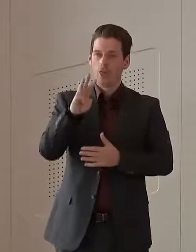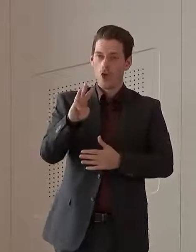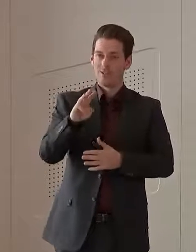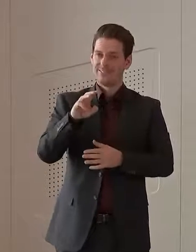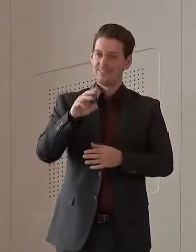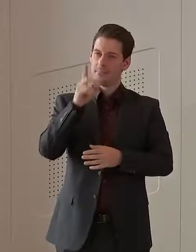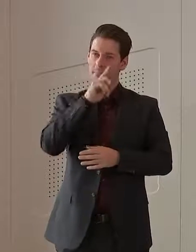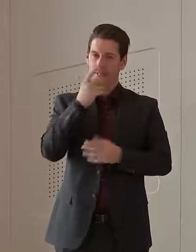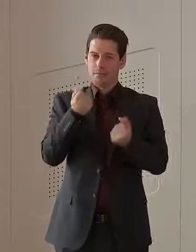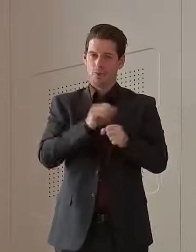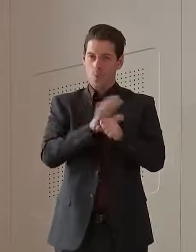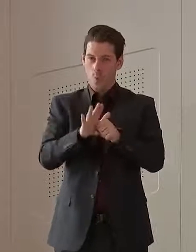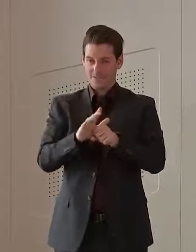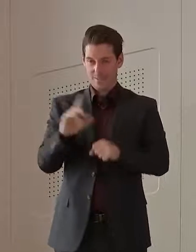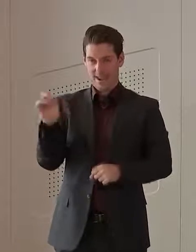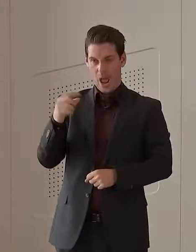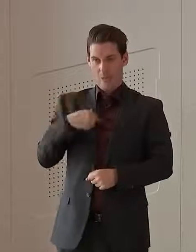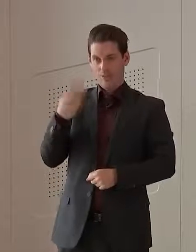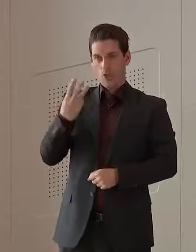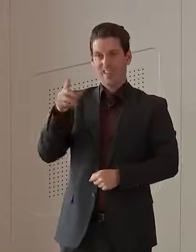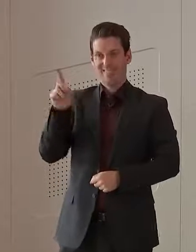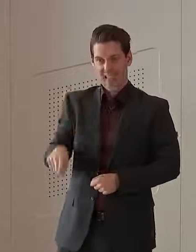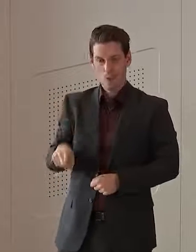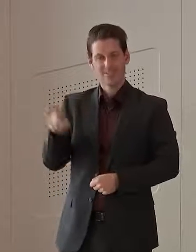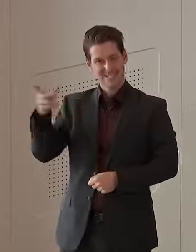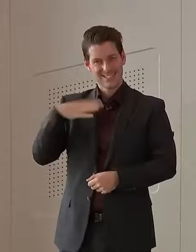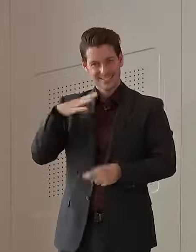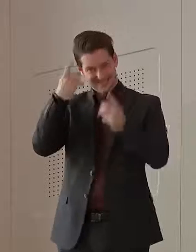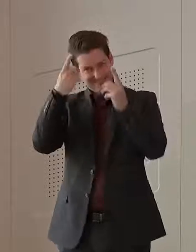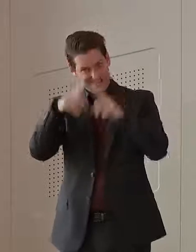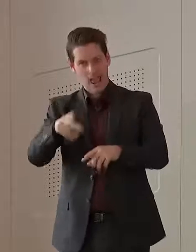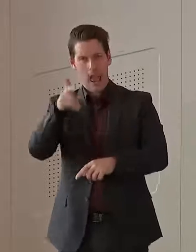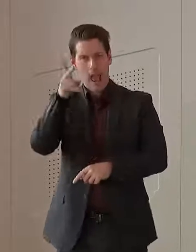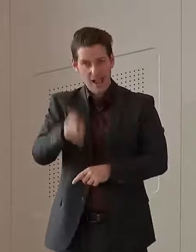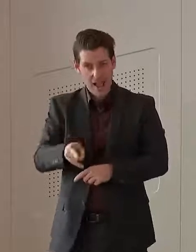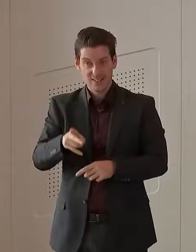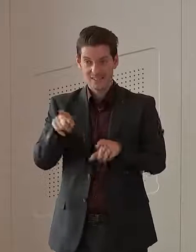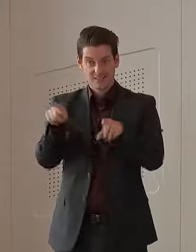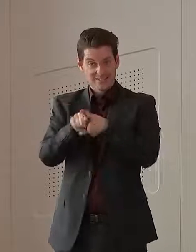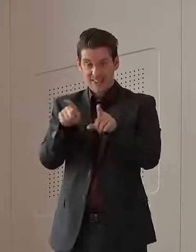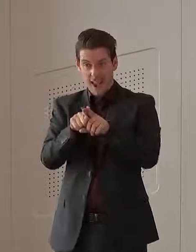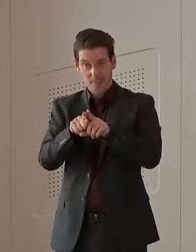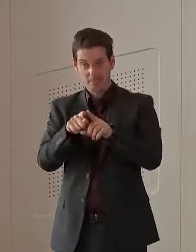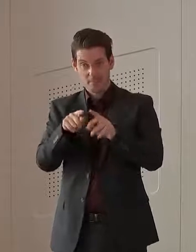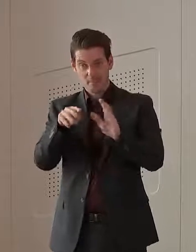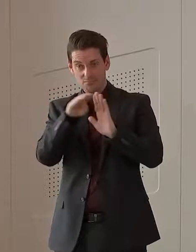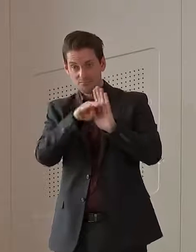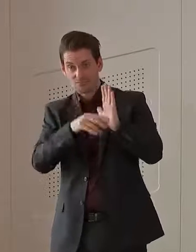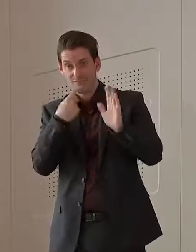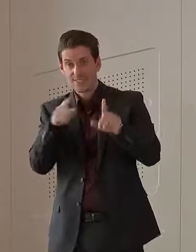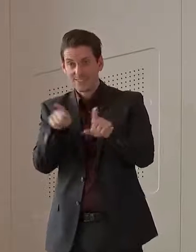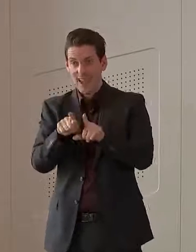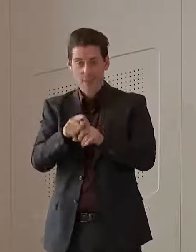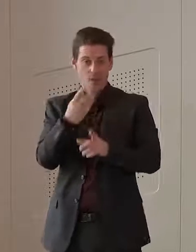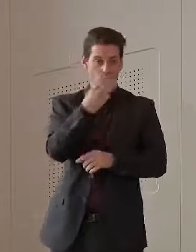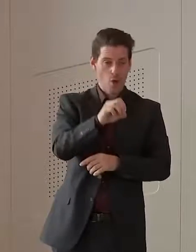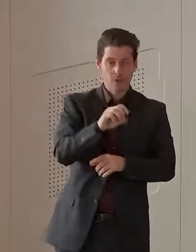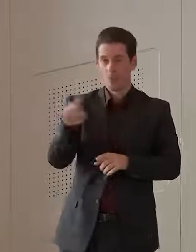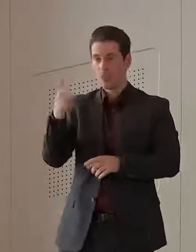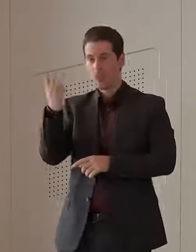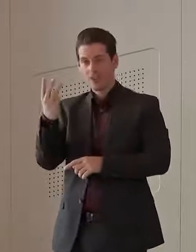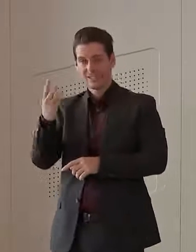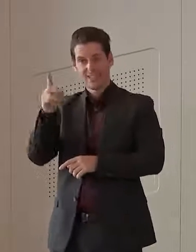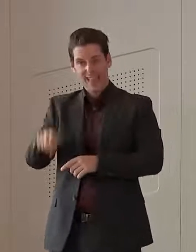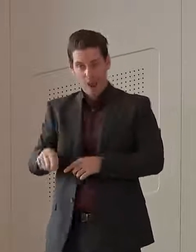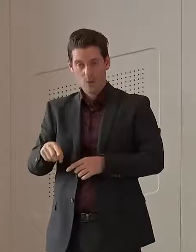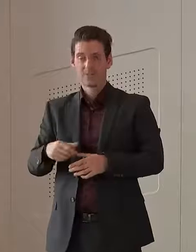,000, there we are, 13,000. So I'm looking forward to seeing that modelling. If the Prime Minister can get that modelling as quick as he possibly can and get it